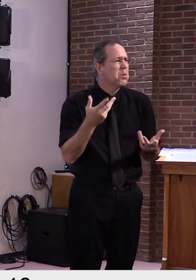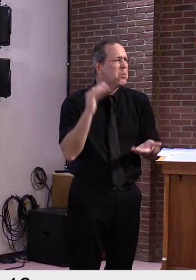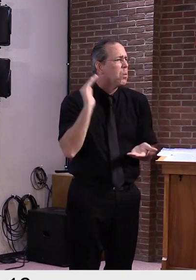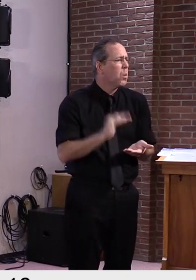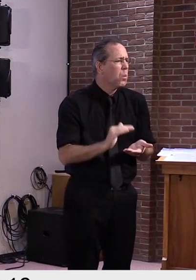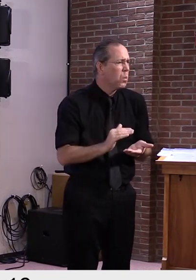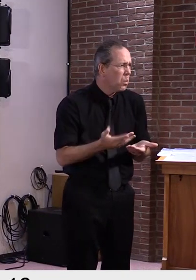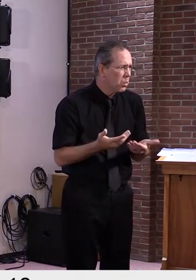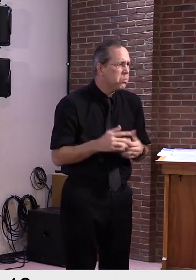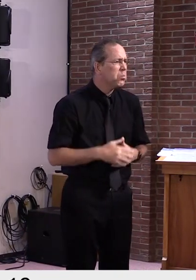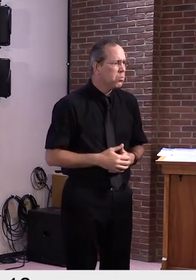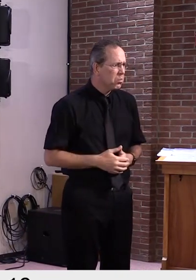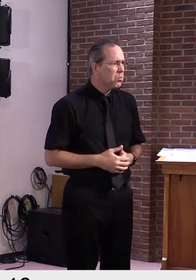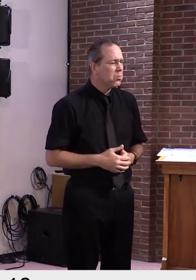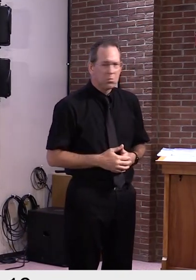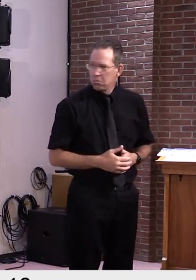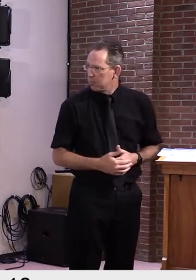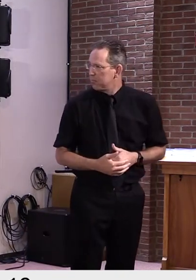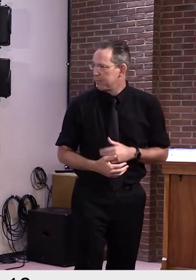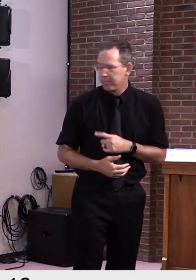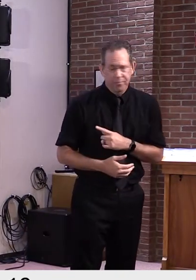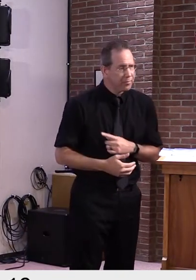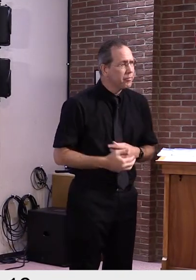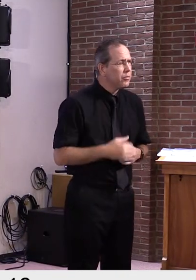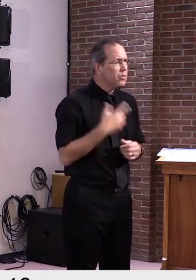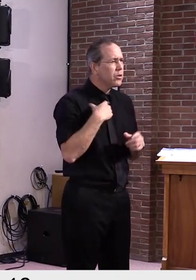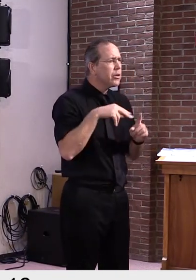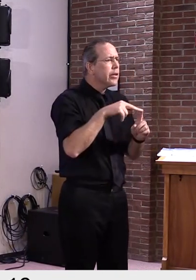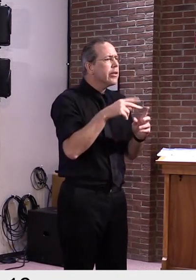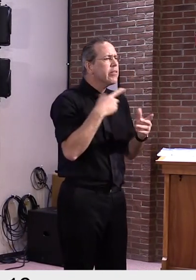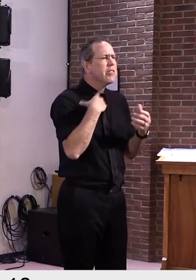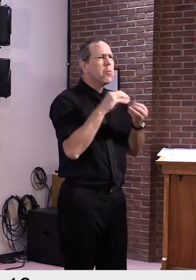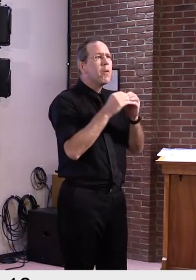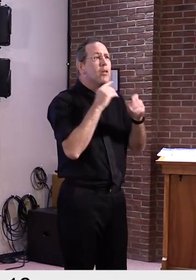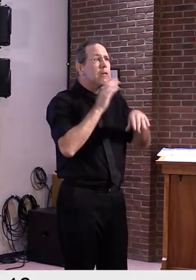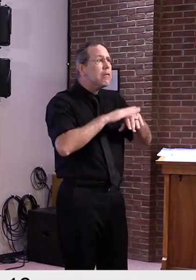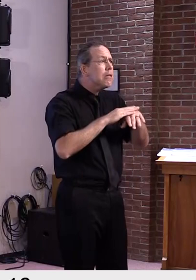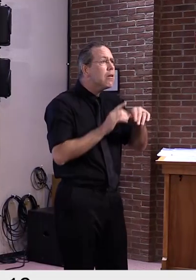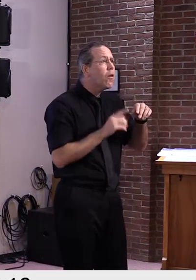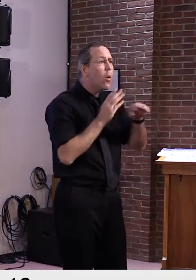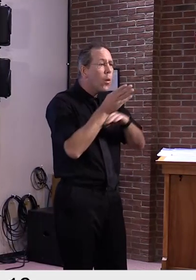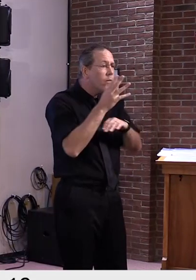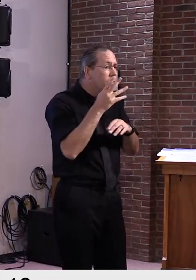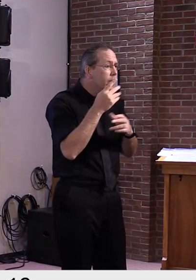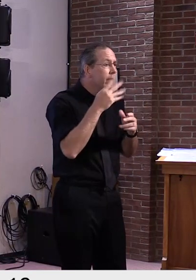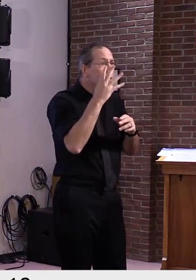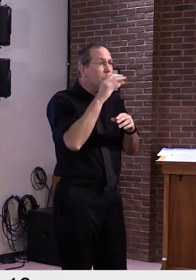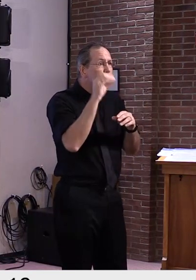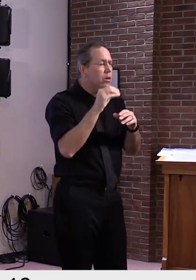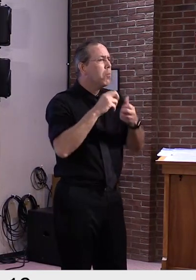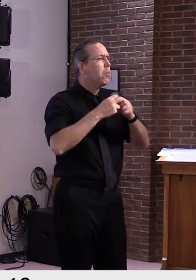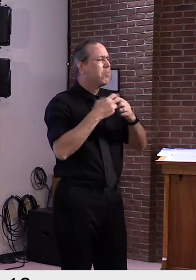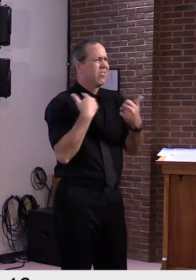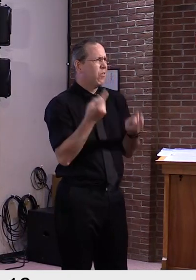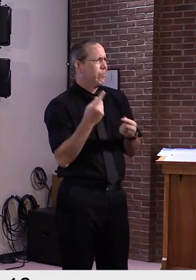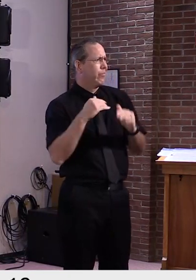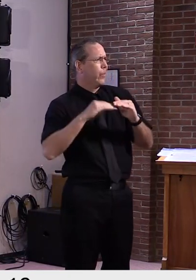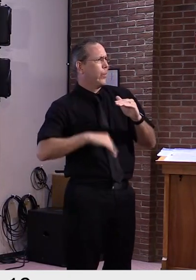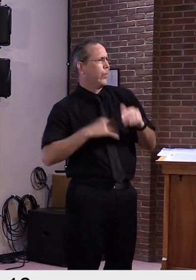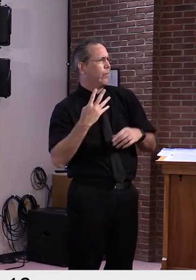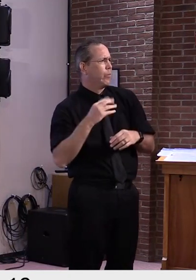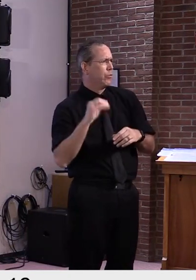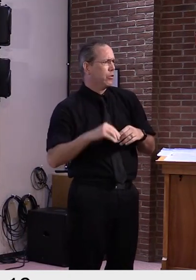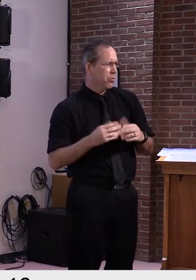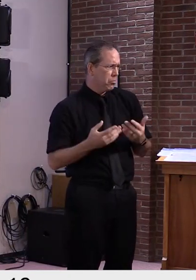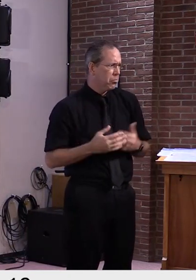And this number has really remained quite stable and quite low throughout the entirety of the summer. Vermont's three and seven day viral growth